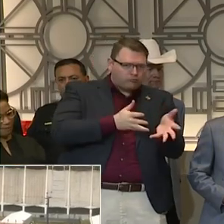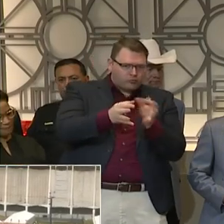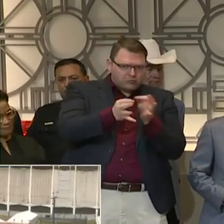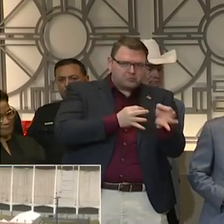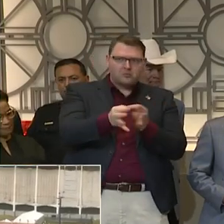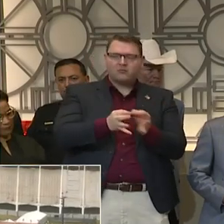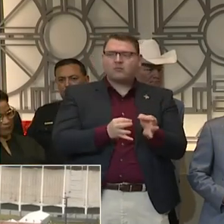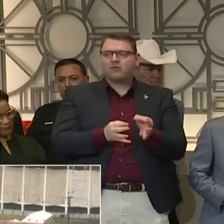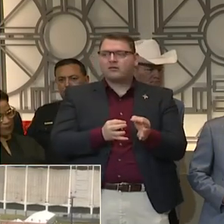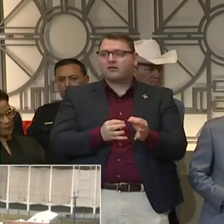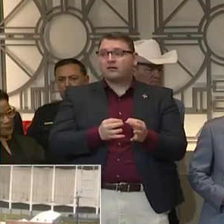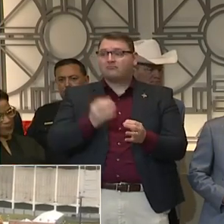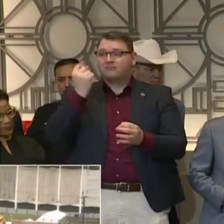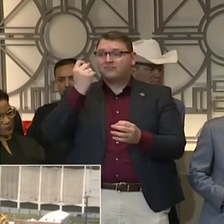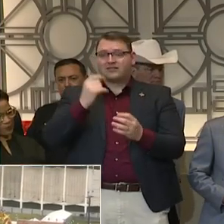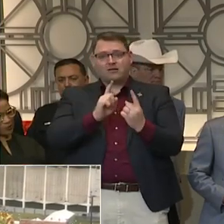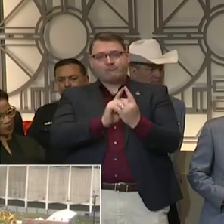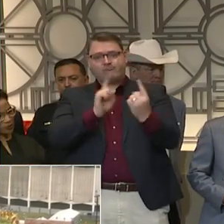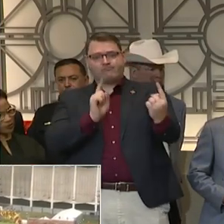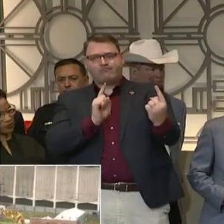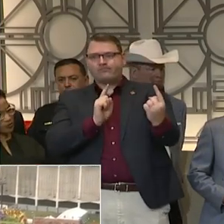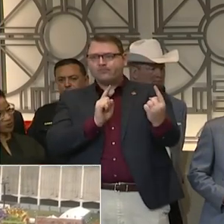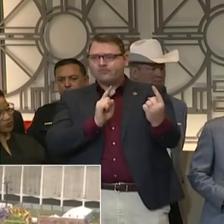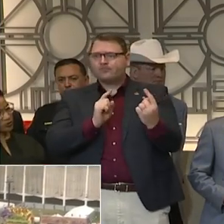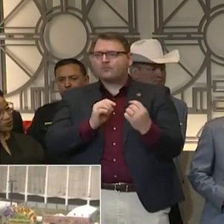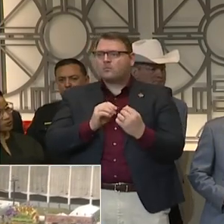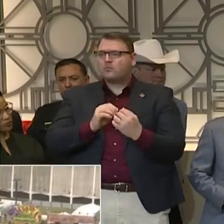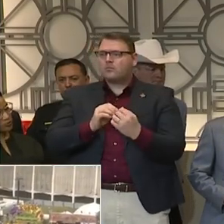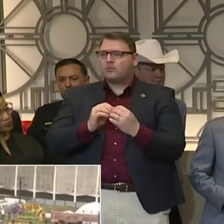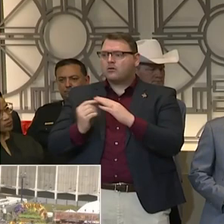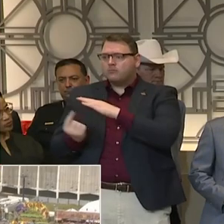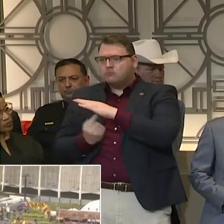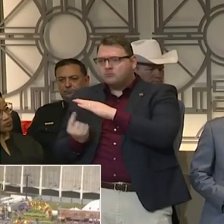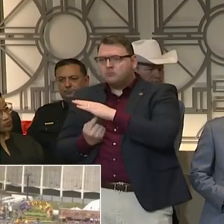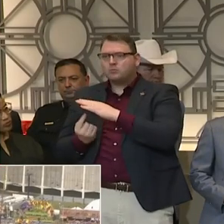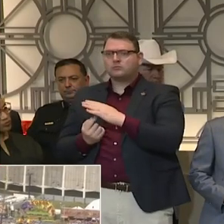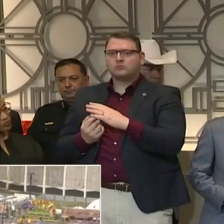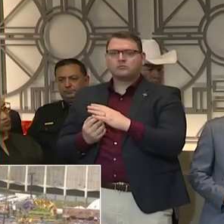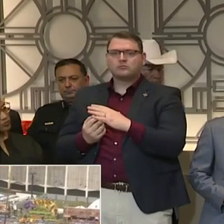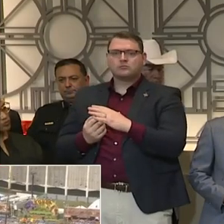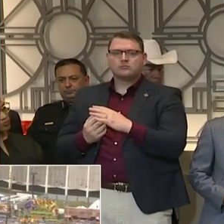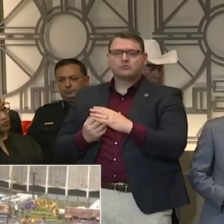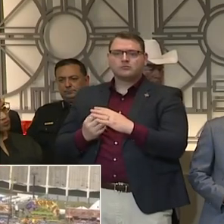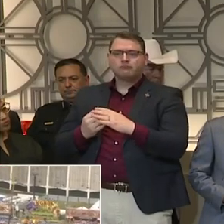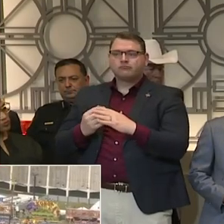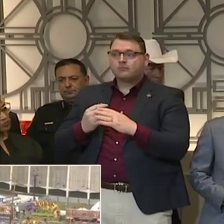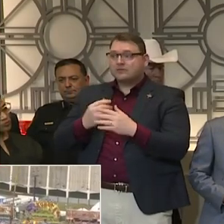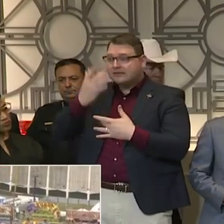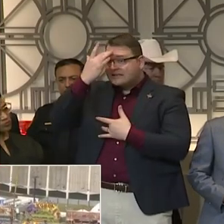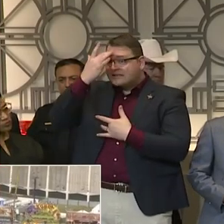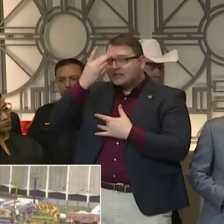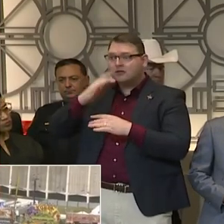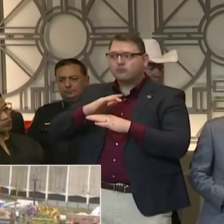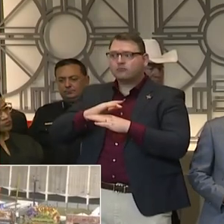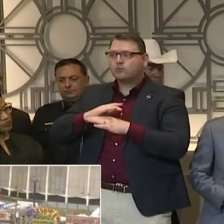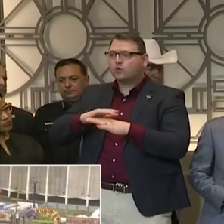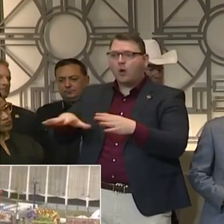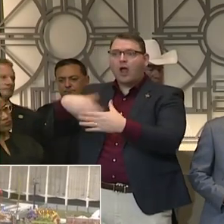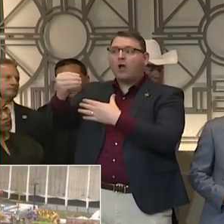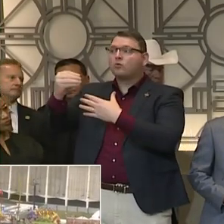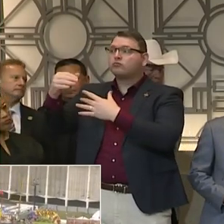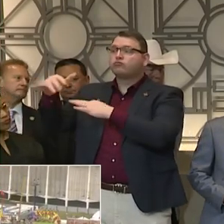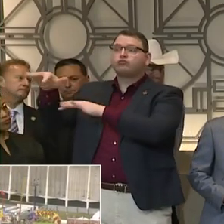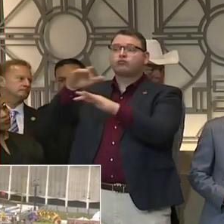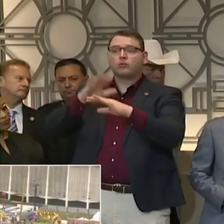only on staying home if we're sick, not only on washing our hands and not coughing into our hands, but also in ensuring that we are